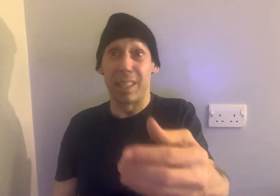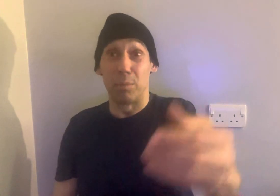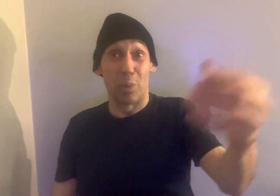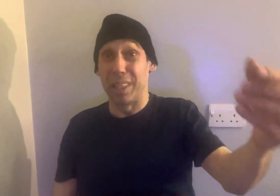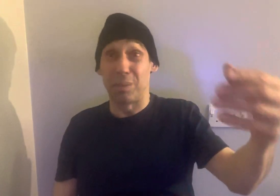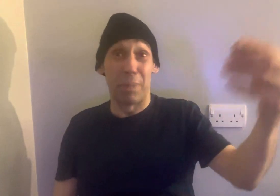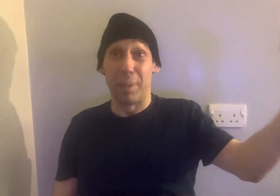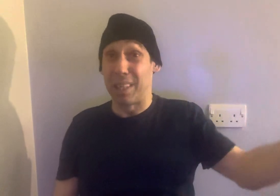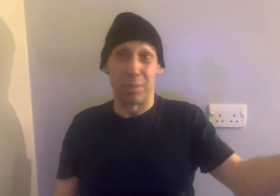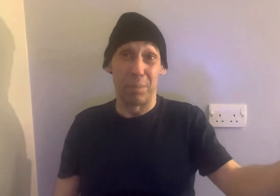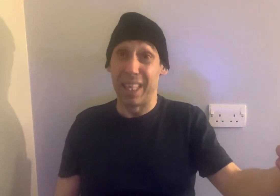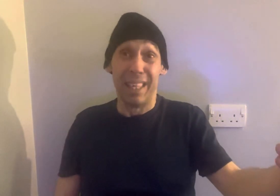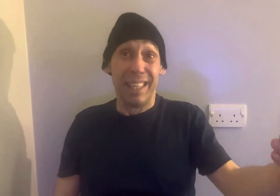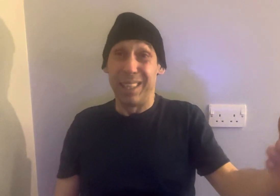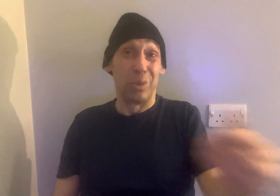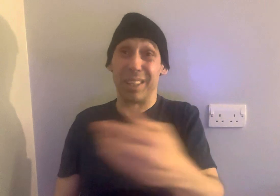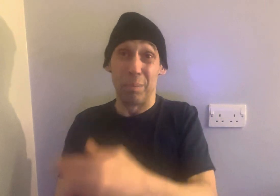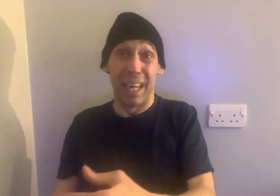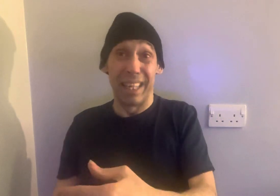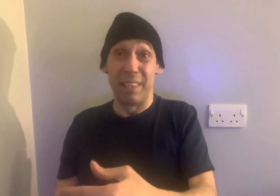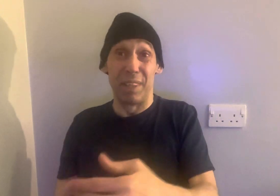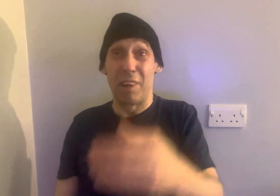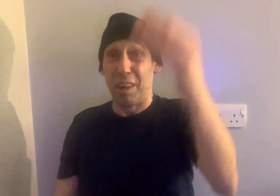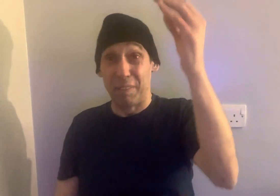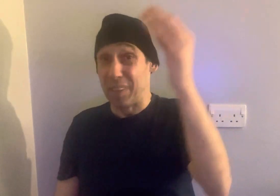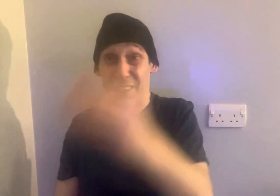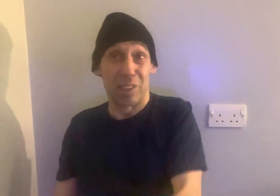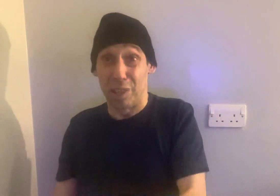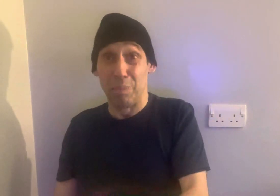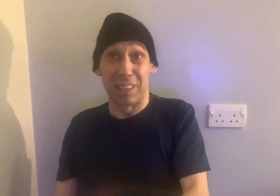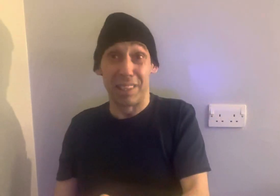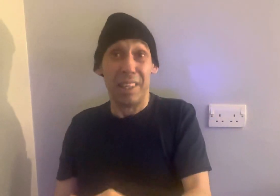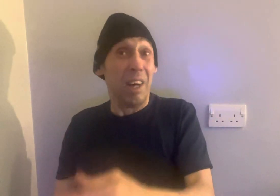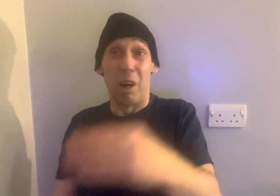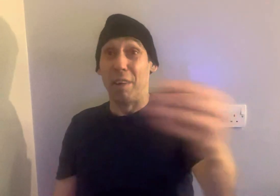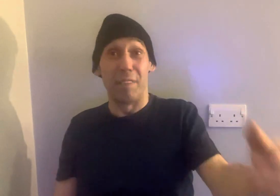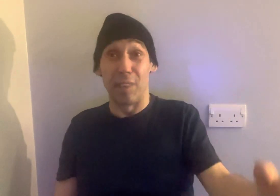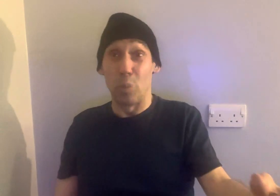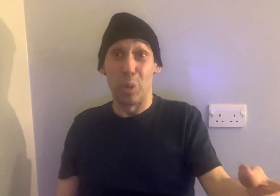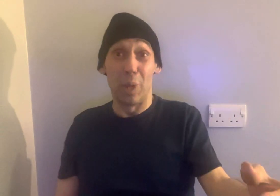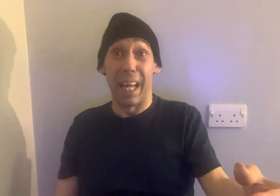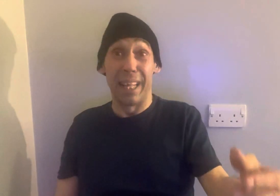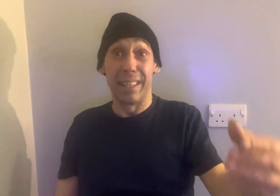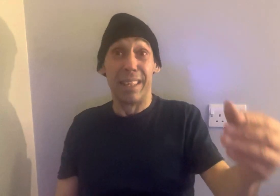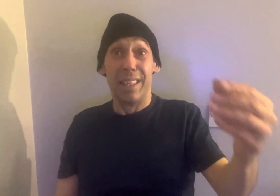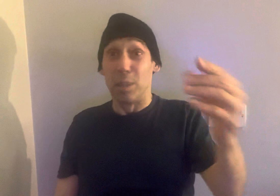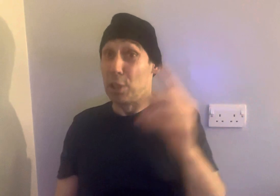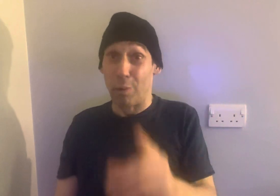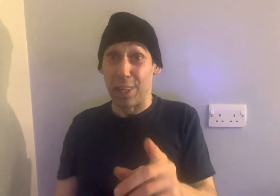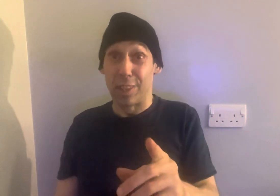comes from this and my money comes from that. It all doesn't matter. Even if half of it doesn't go missing, half of it will. And the majority of the